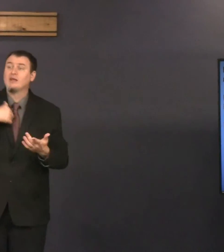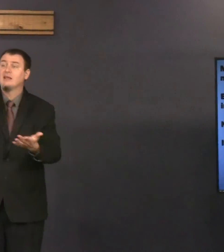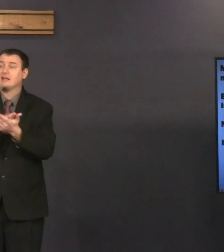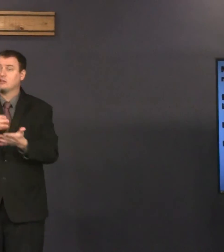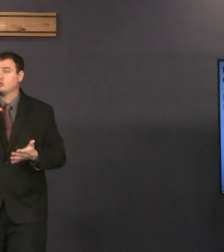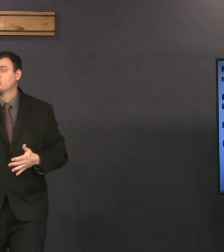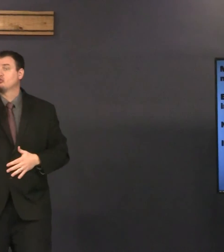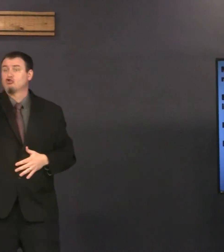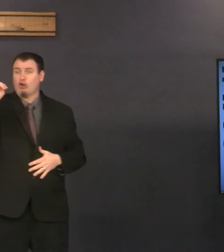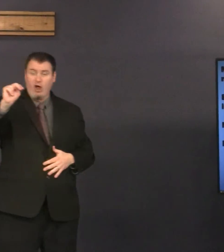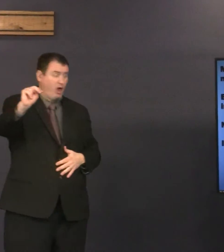when we get to